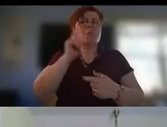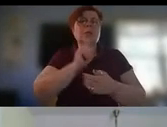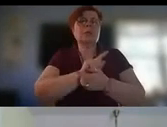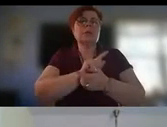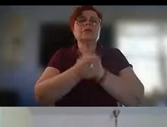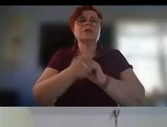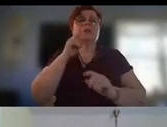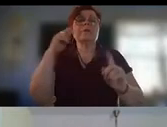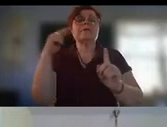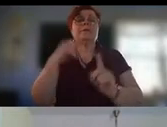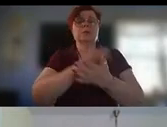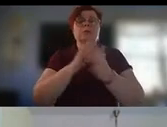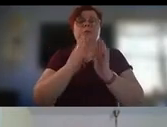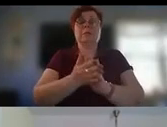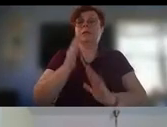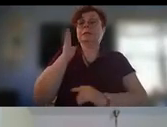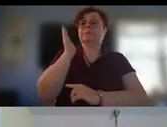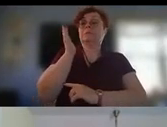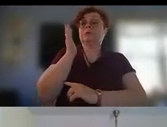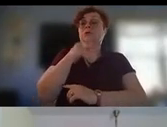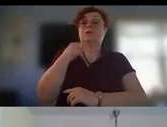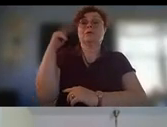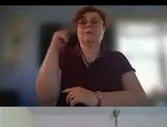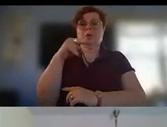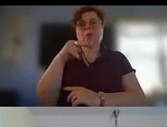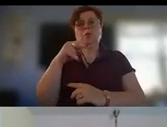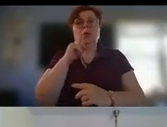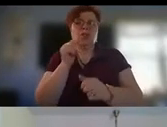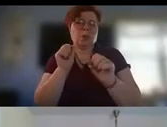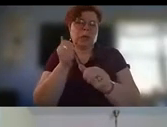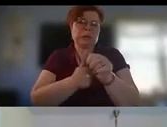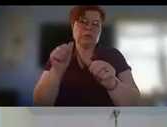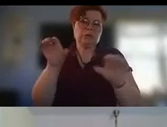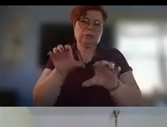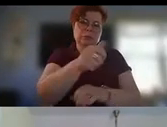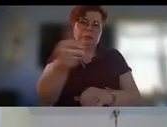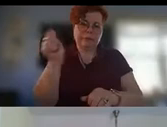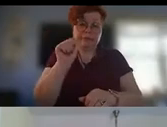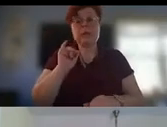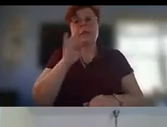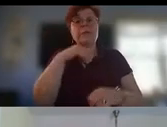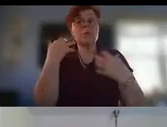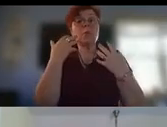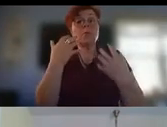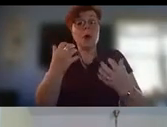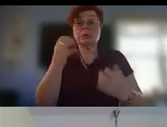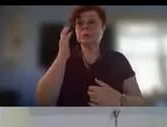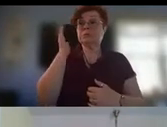to a speaker view actually you can each do that yourselves so if you want the speaker view i believe you can